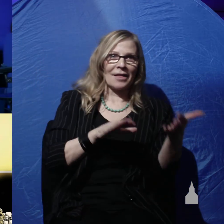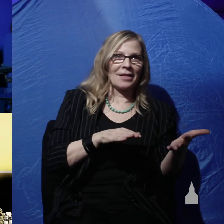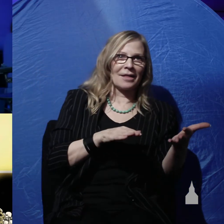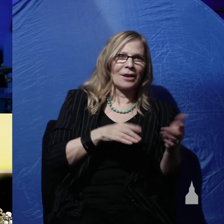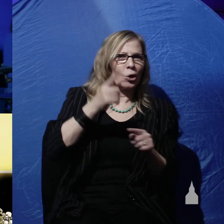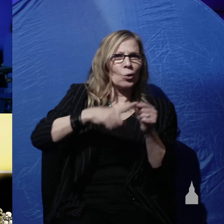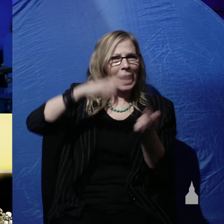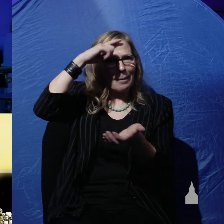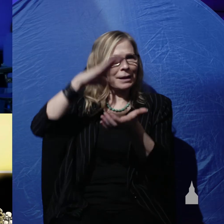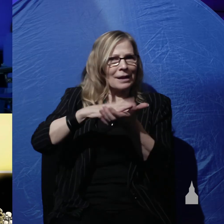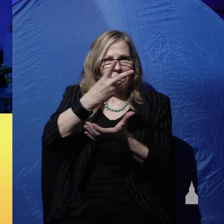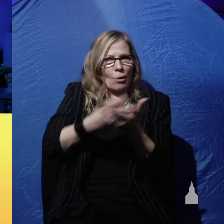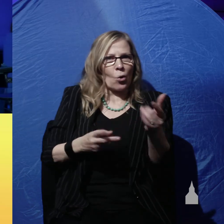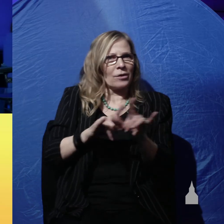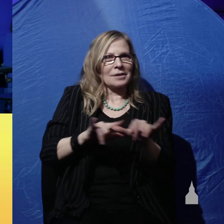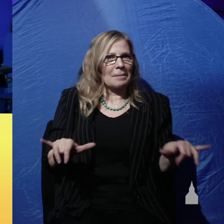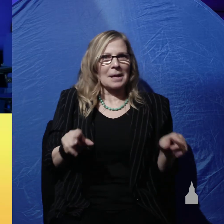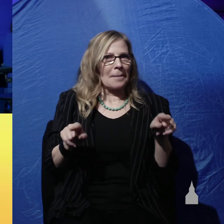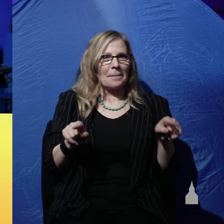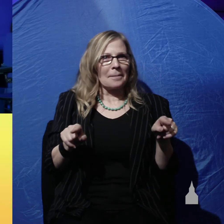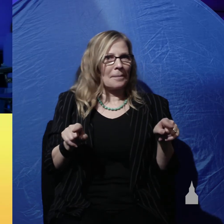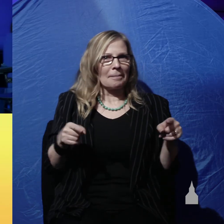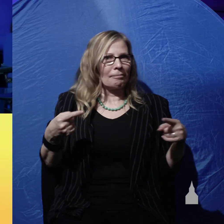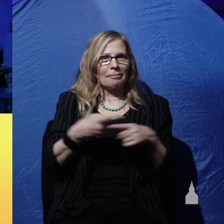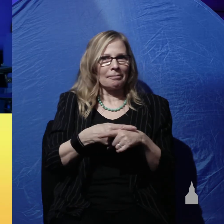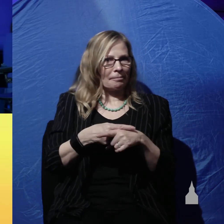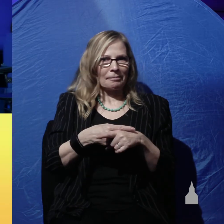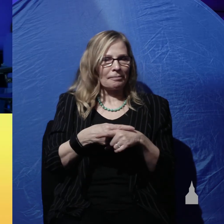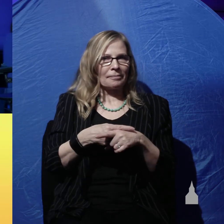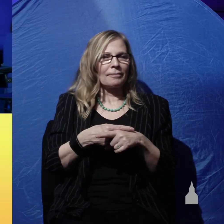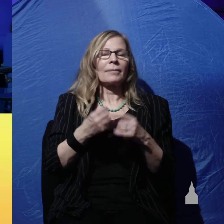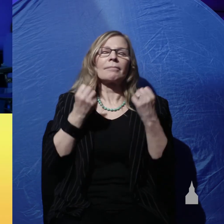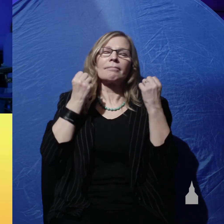same time and there are a lot of different views on Genesis